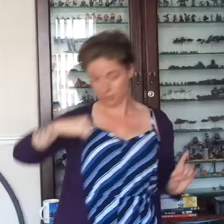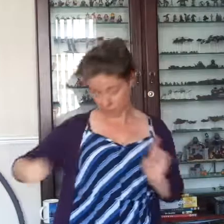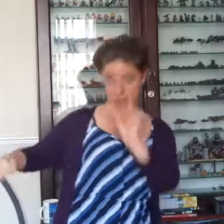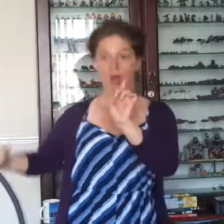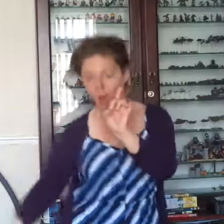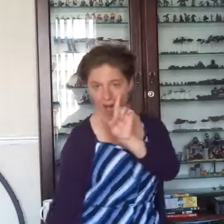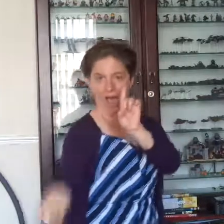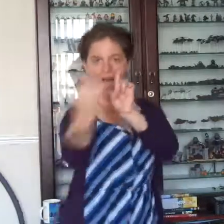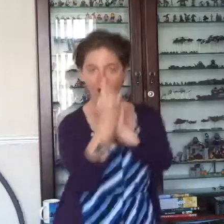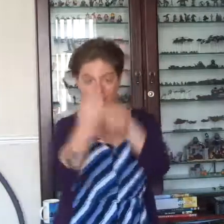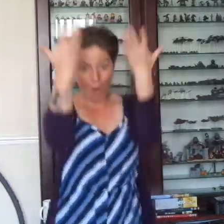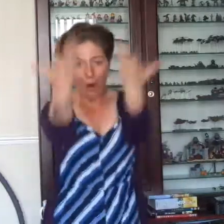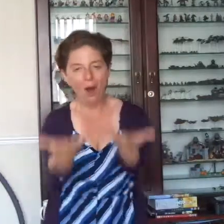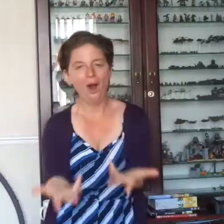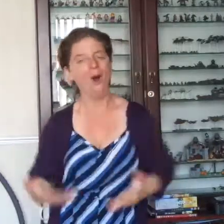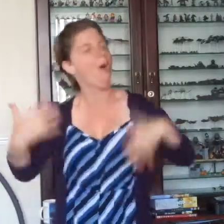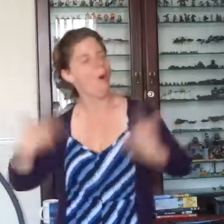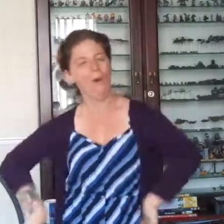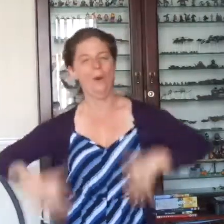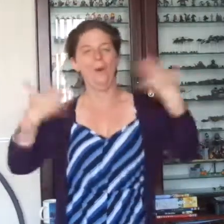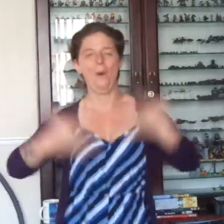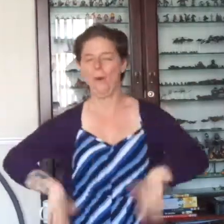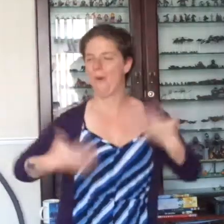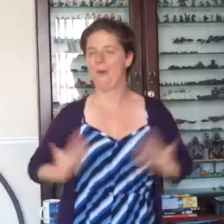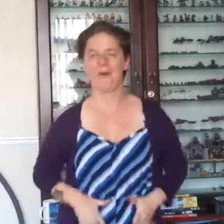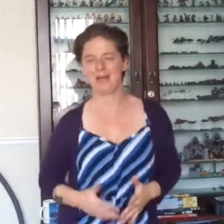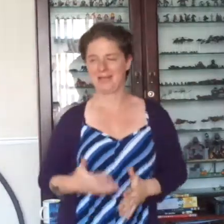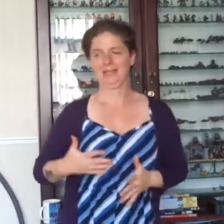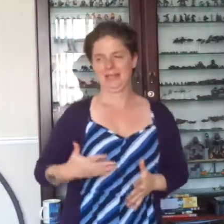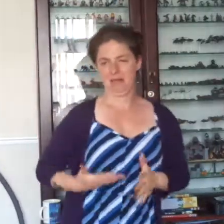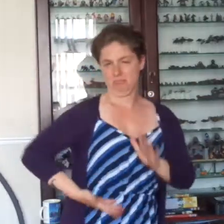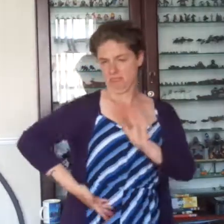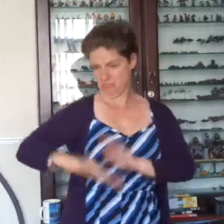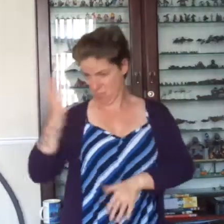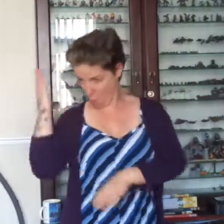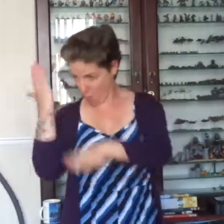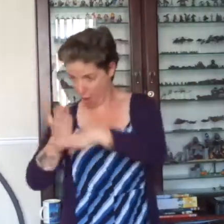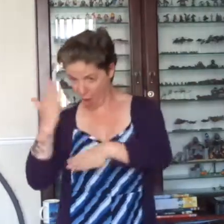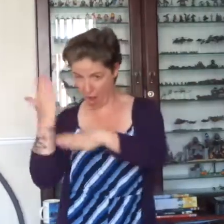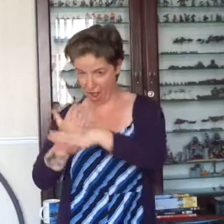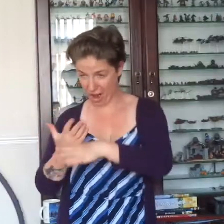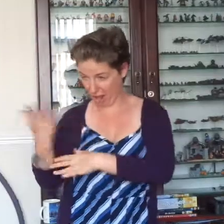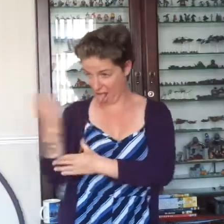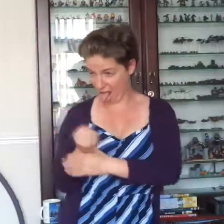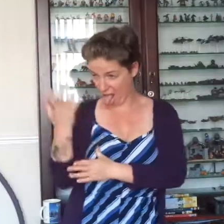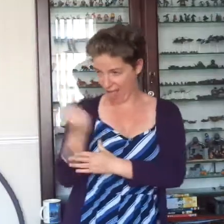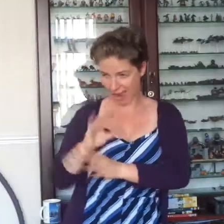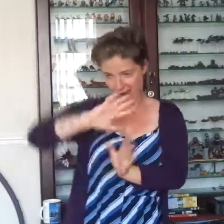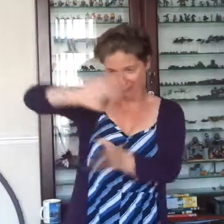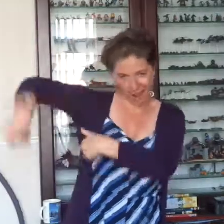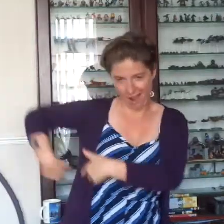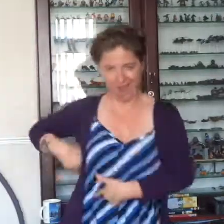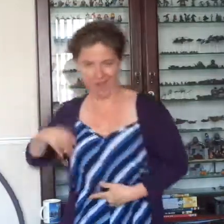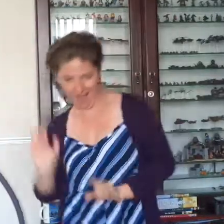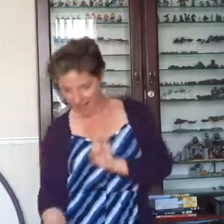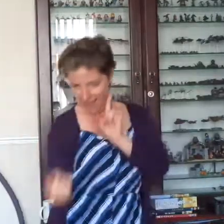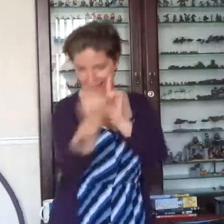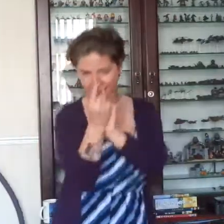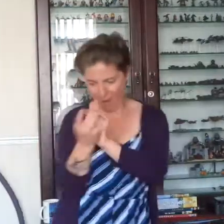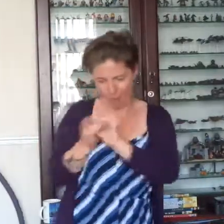surprise and you were standing Who needs to go to work to hustle for another dollar I'd rather be with